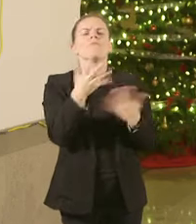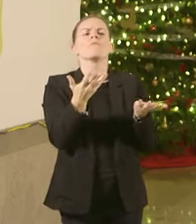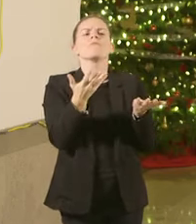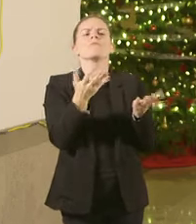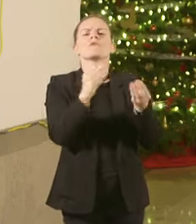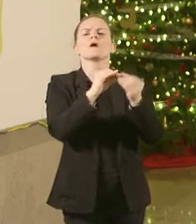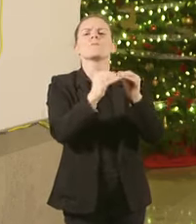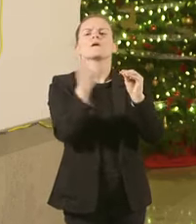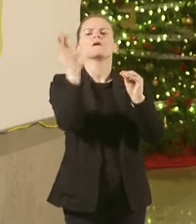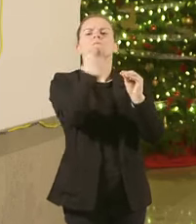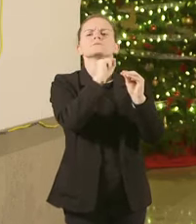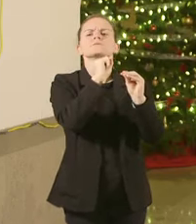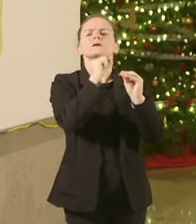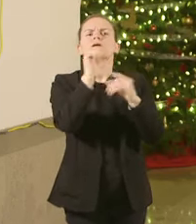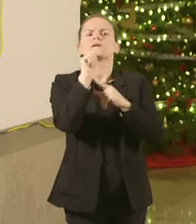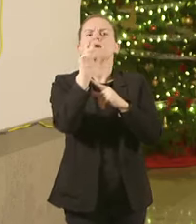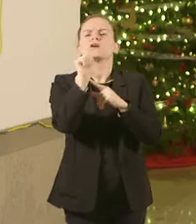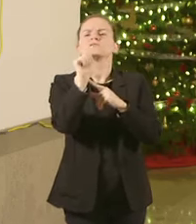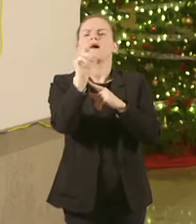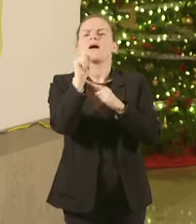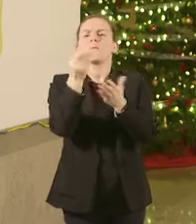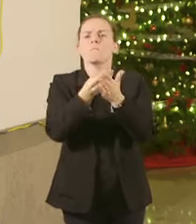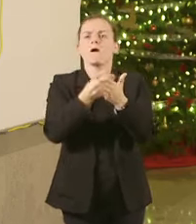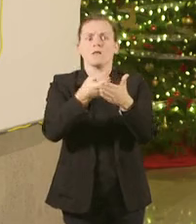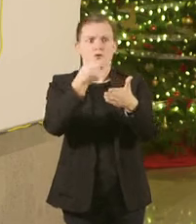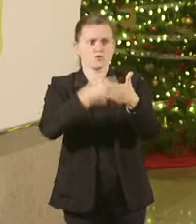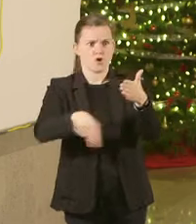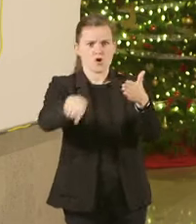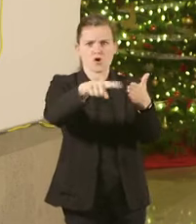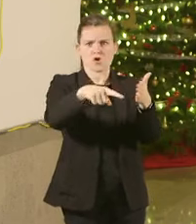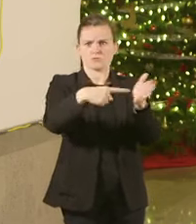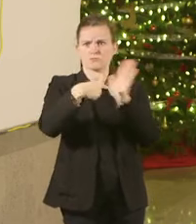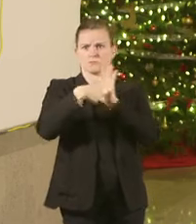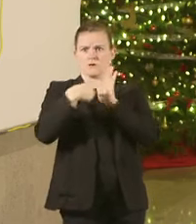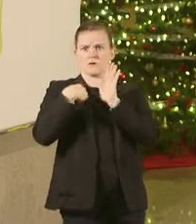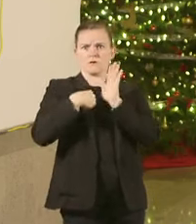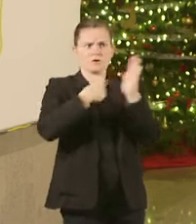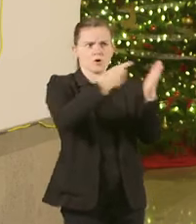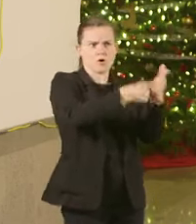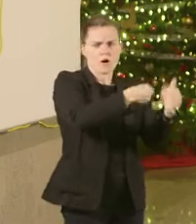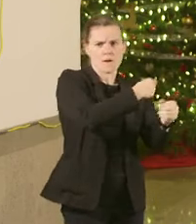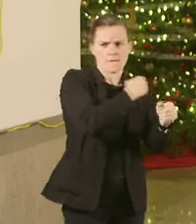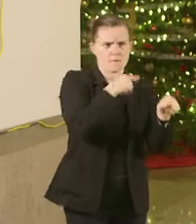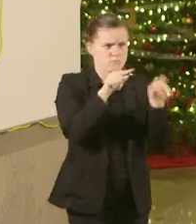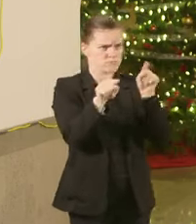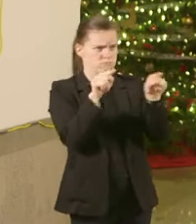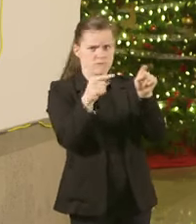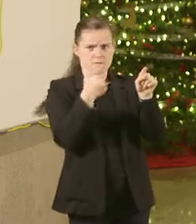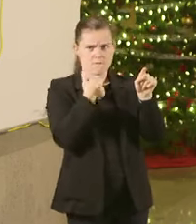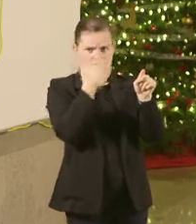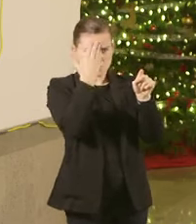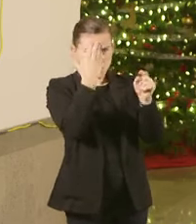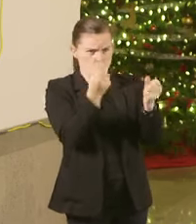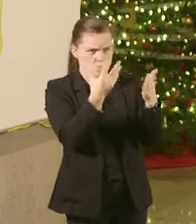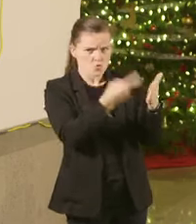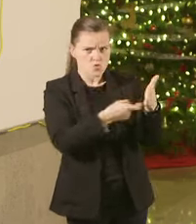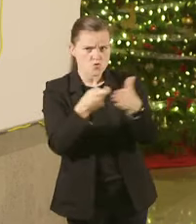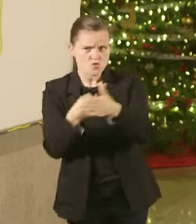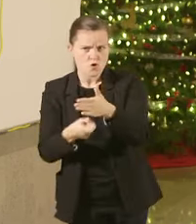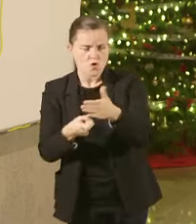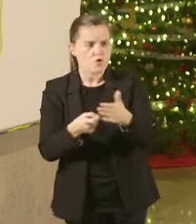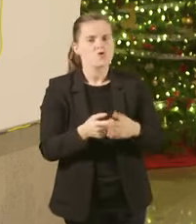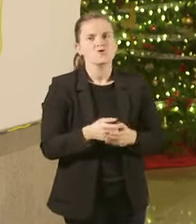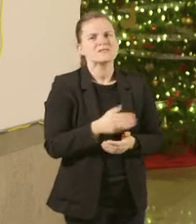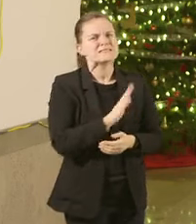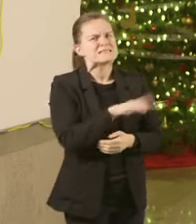cares act funding this will cost the state And then after cost the hospitals like an estimate of the cost? Now I'll let the governor speak to that but we don't yet